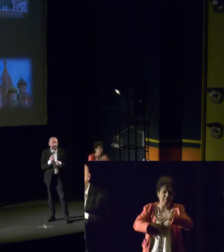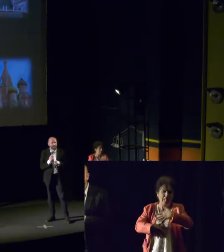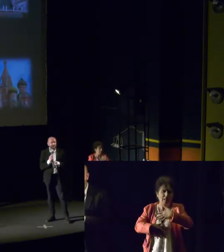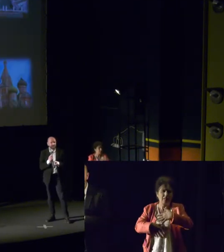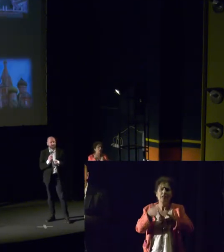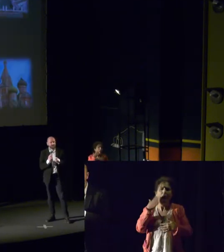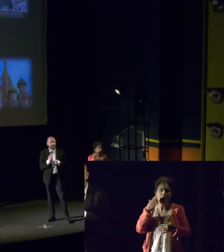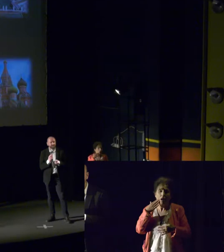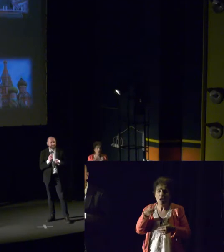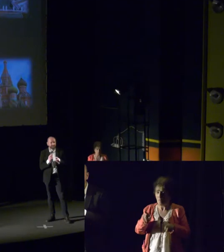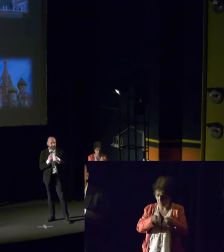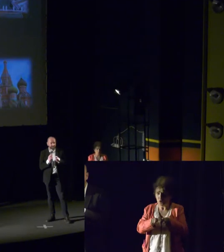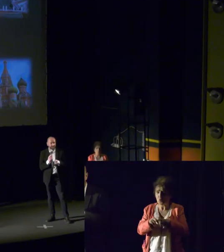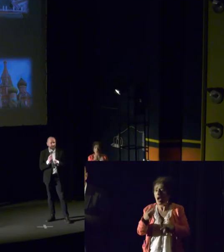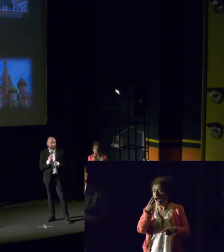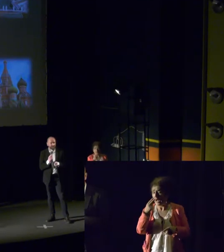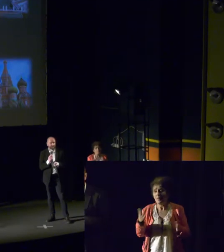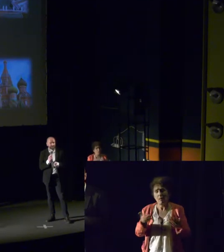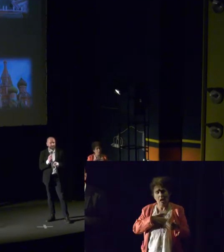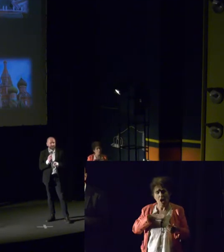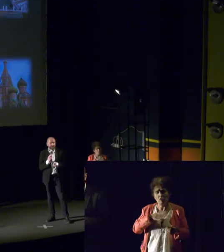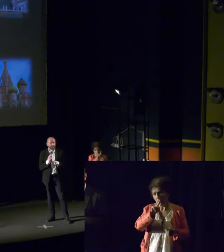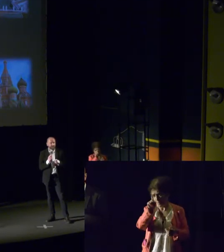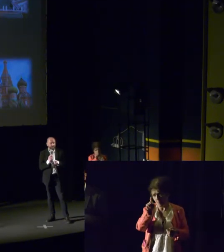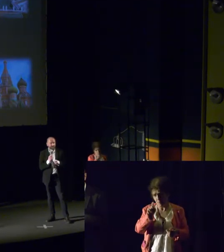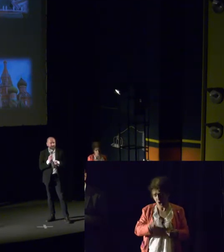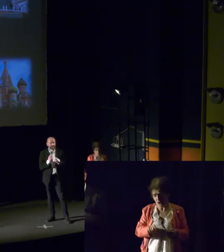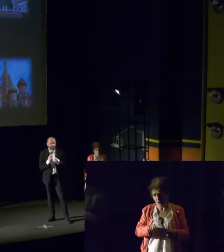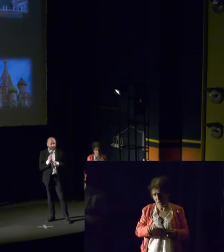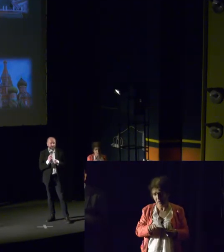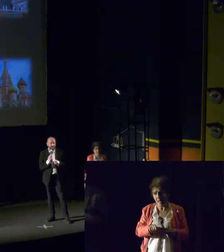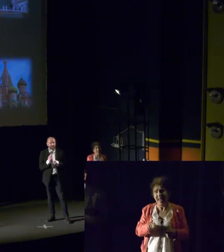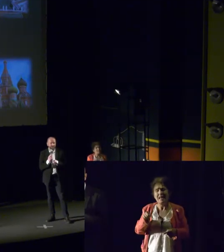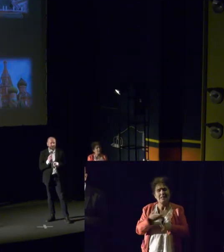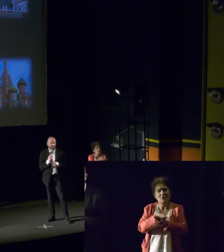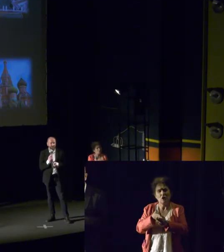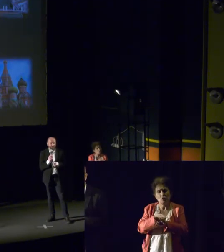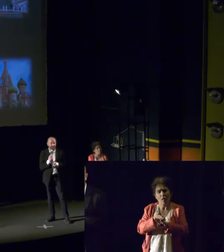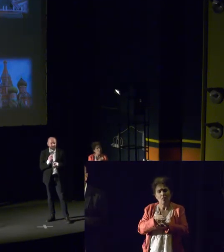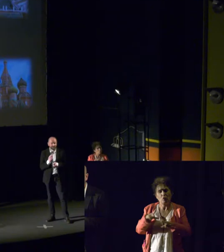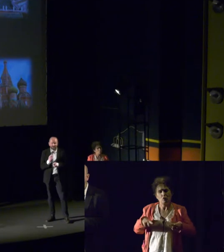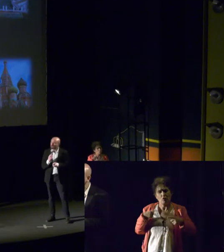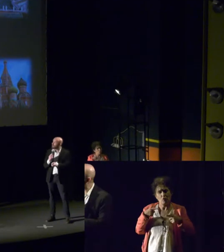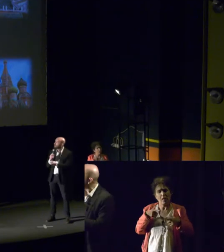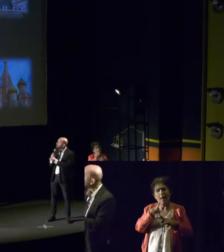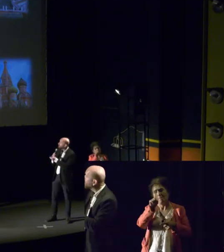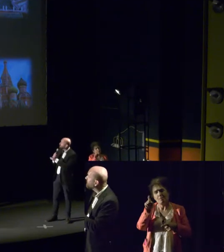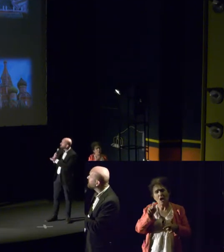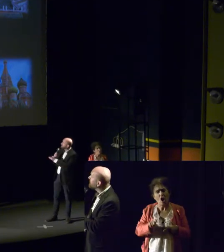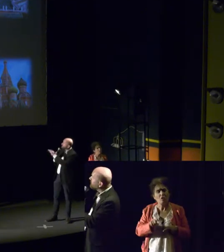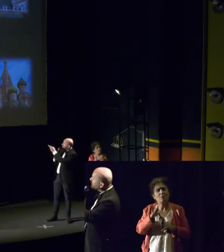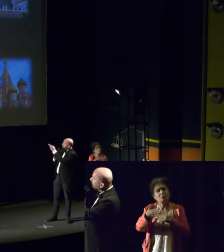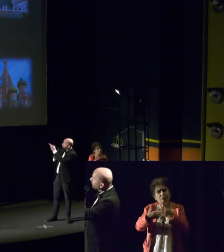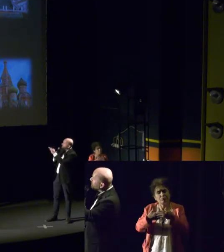our issues, progressive sexual reproductive health issues, are becoming a major issue in geopolitics, so that